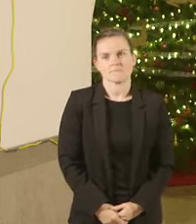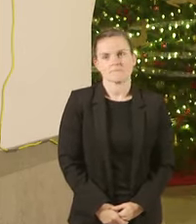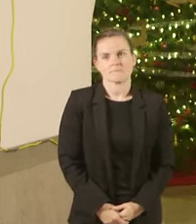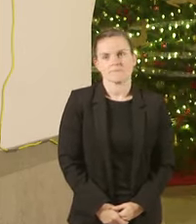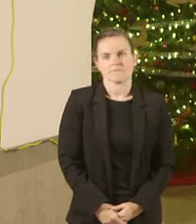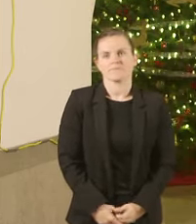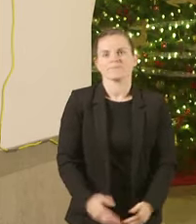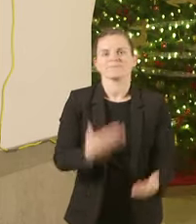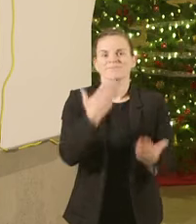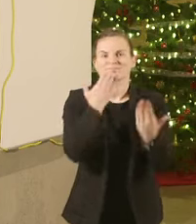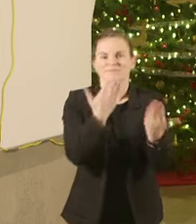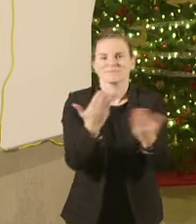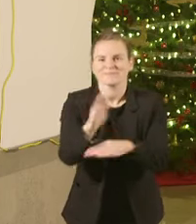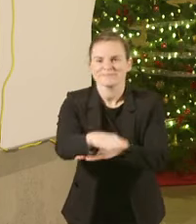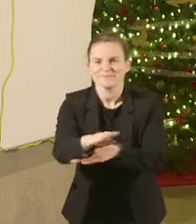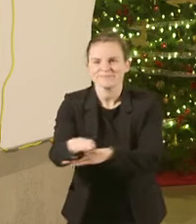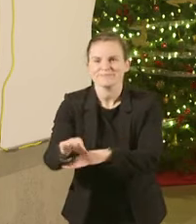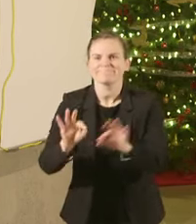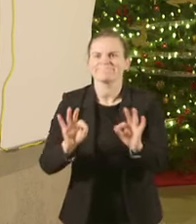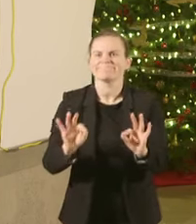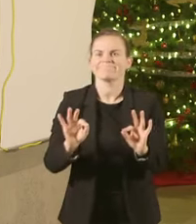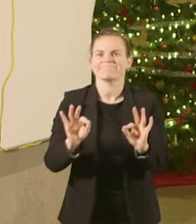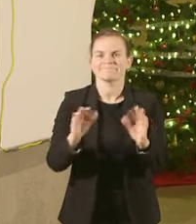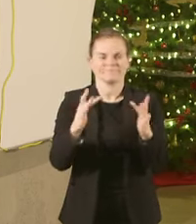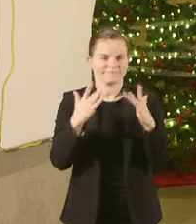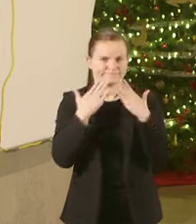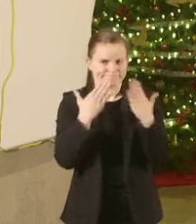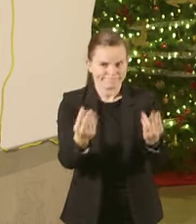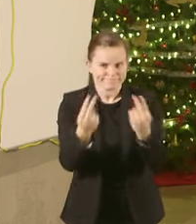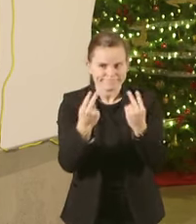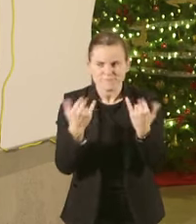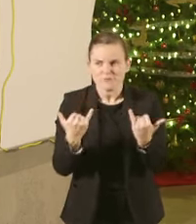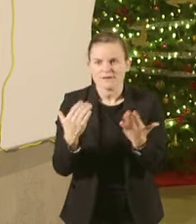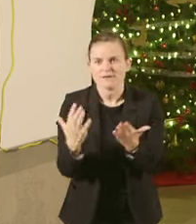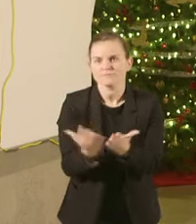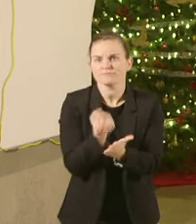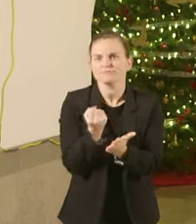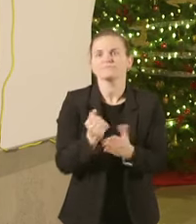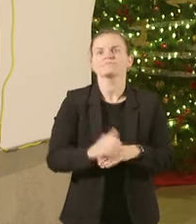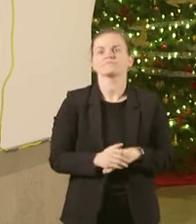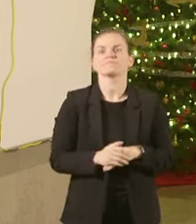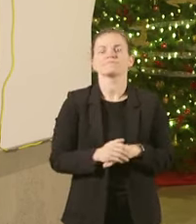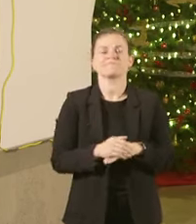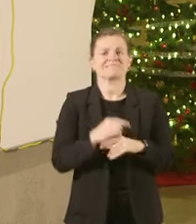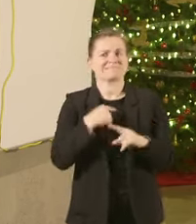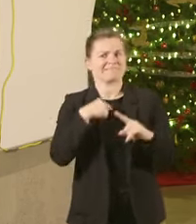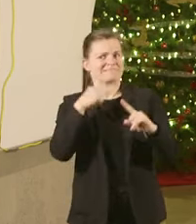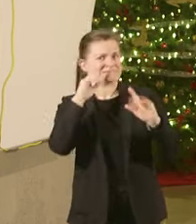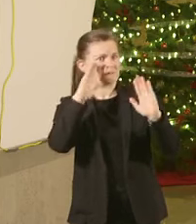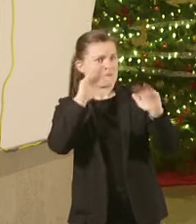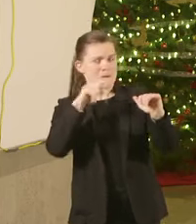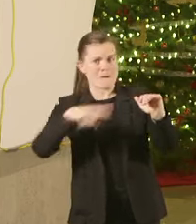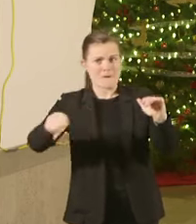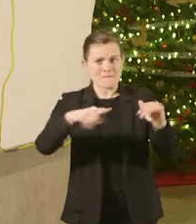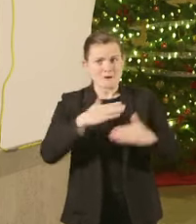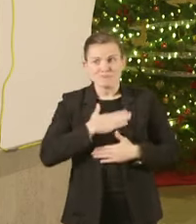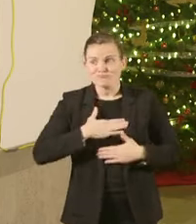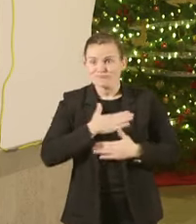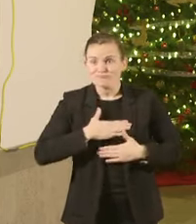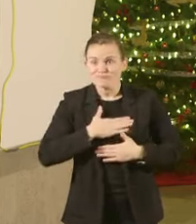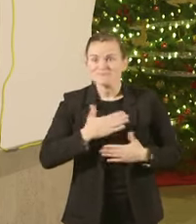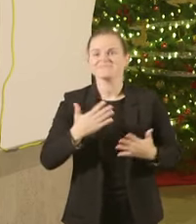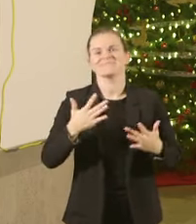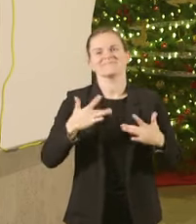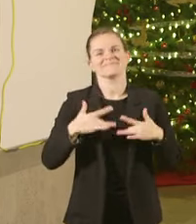good afternoon and I'd like to thank everybody for being here today and I hope everybody had a thank had a happy and